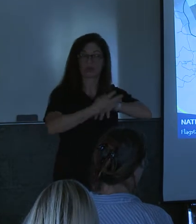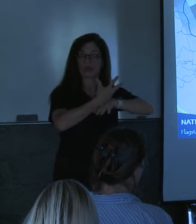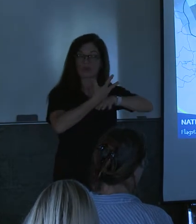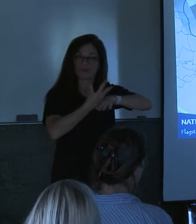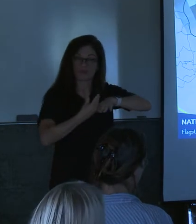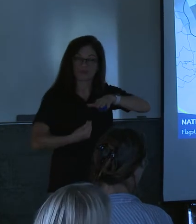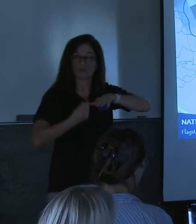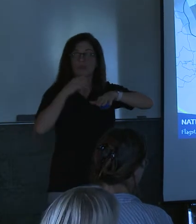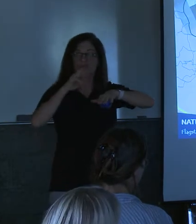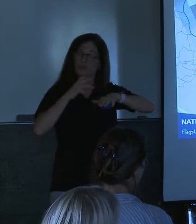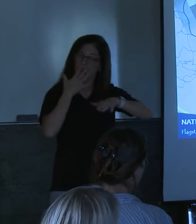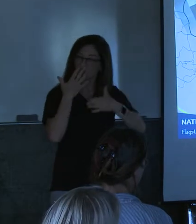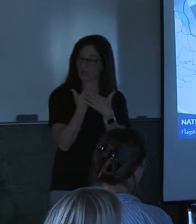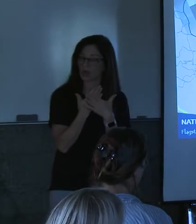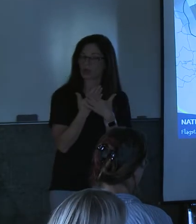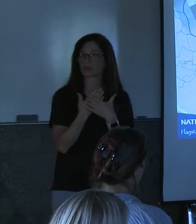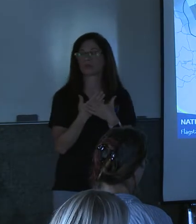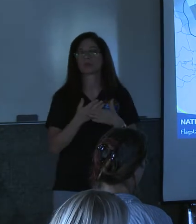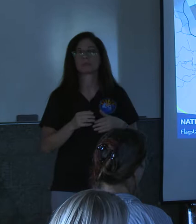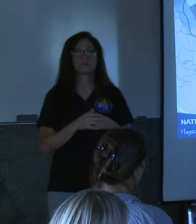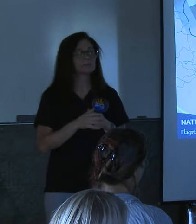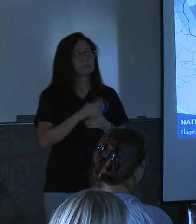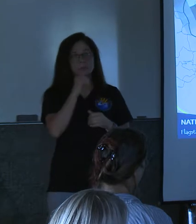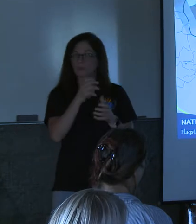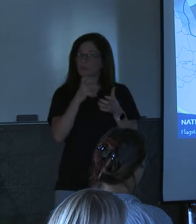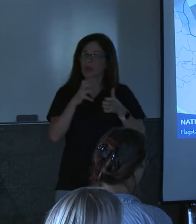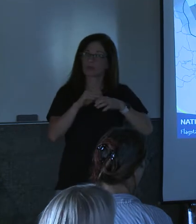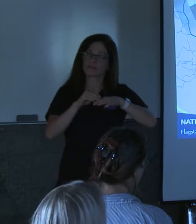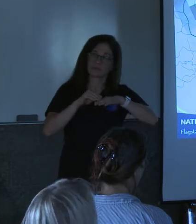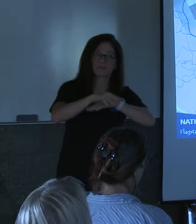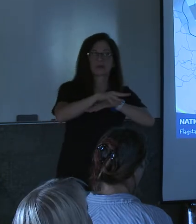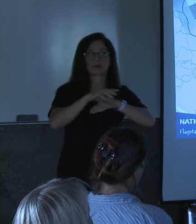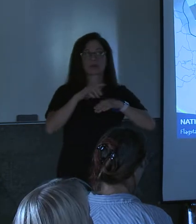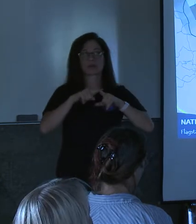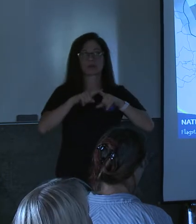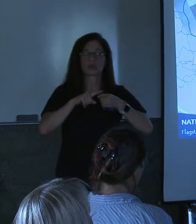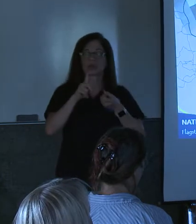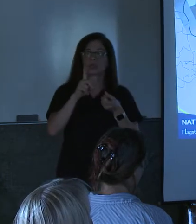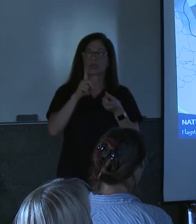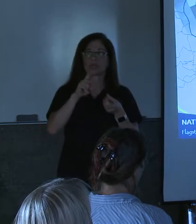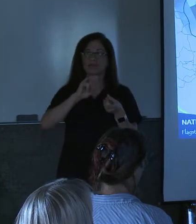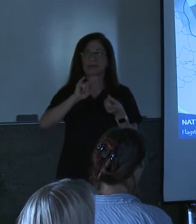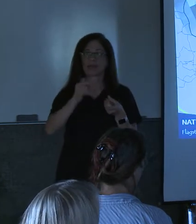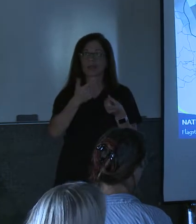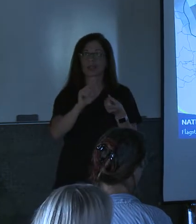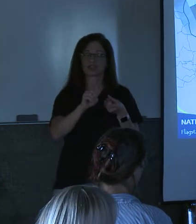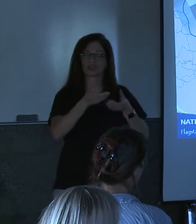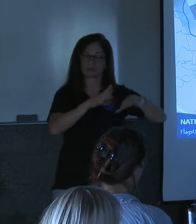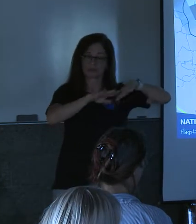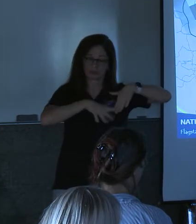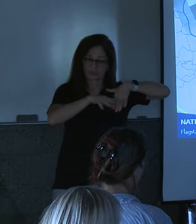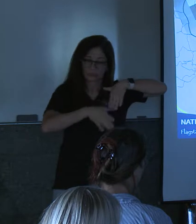fairly well there were to my knowledge not that many impacts to the drainages and neighborhoods from this first